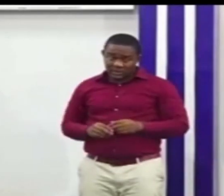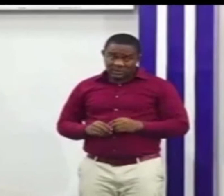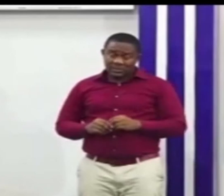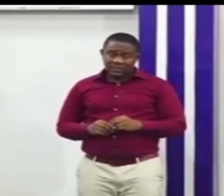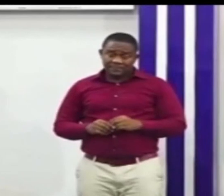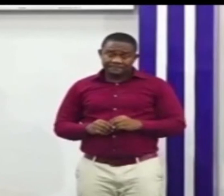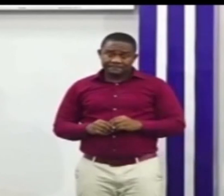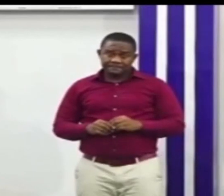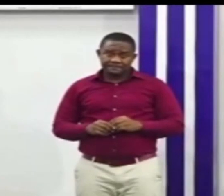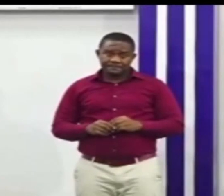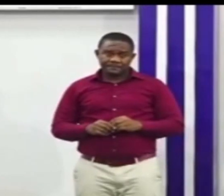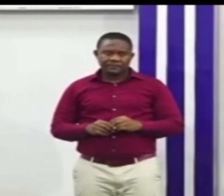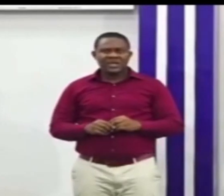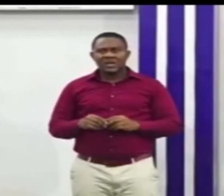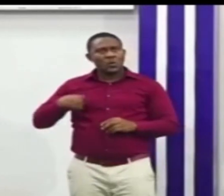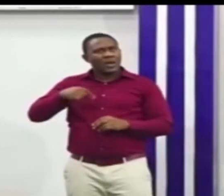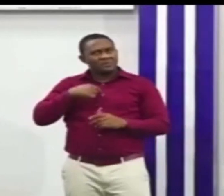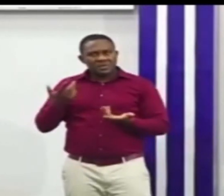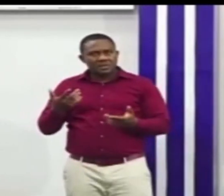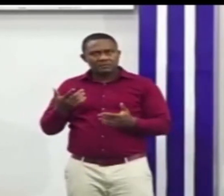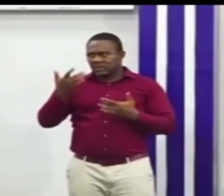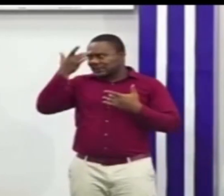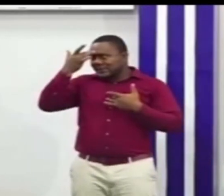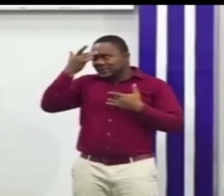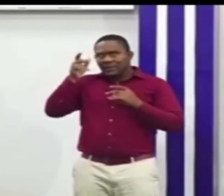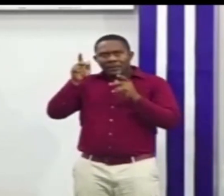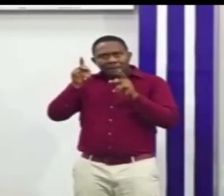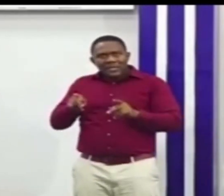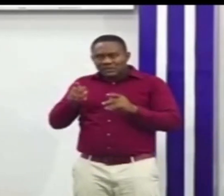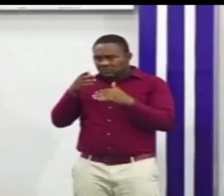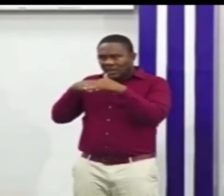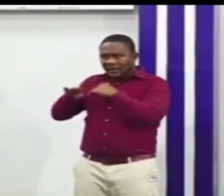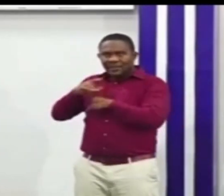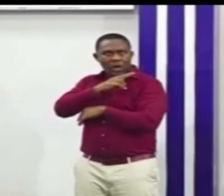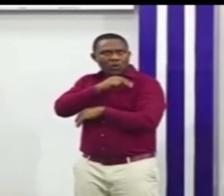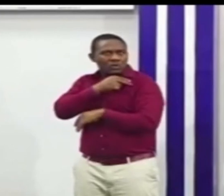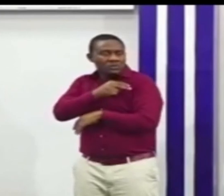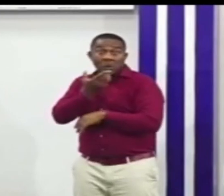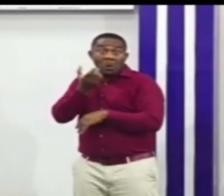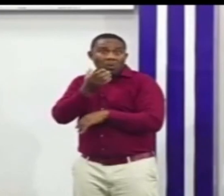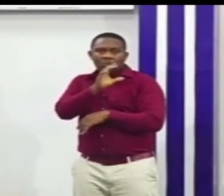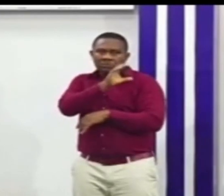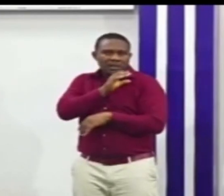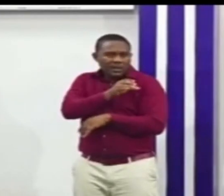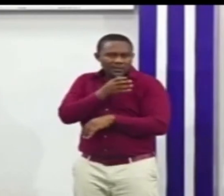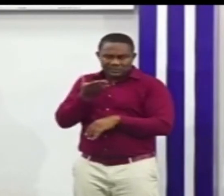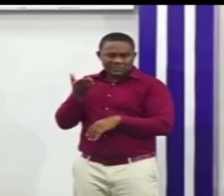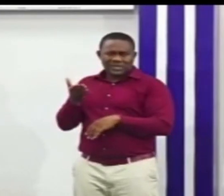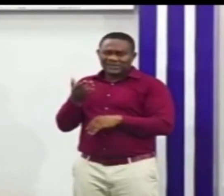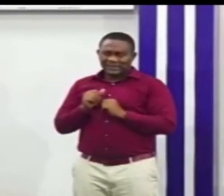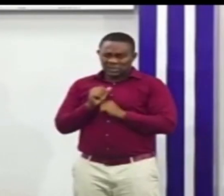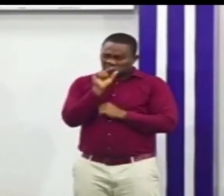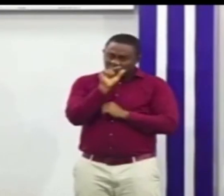date the patient was seen at the health facility Again there is a challenge and a bit